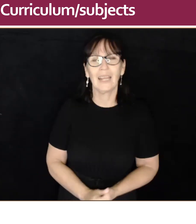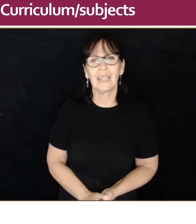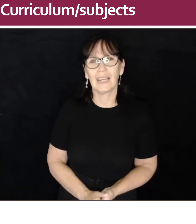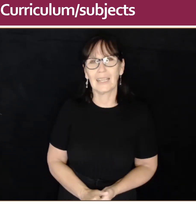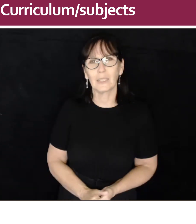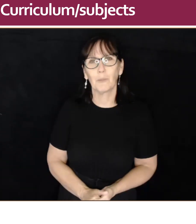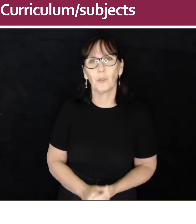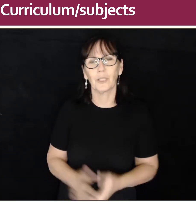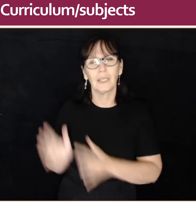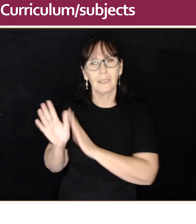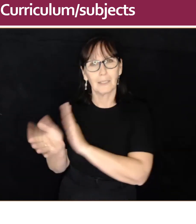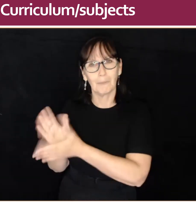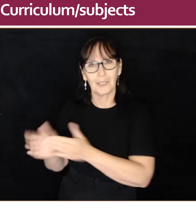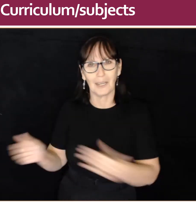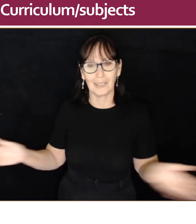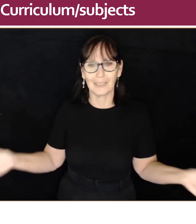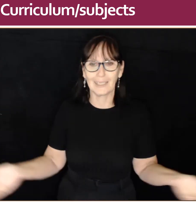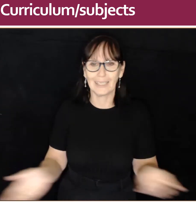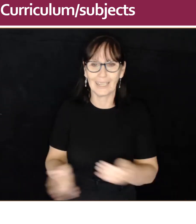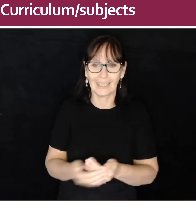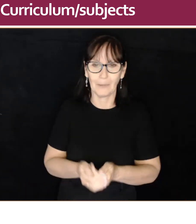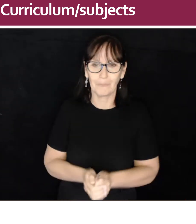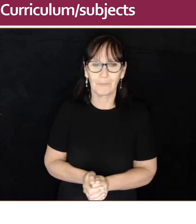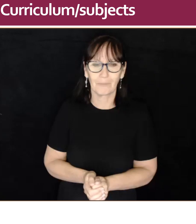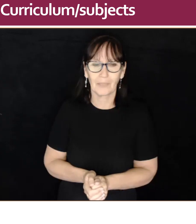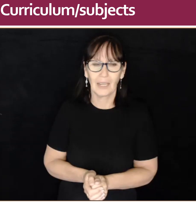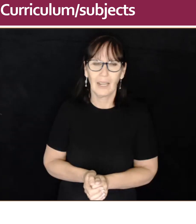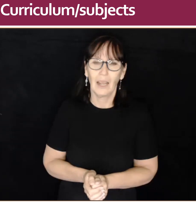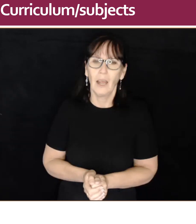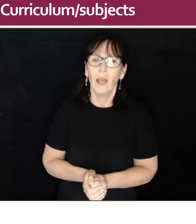Now let's put some signs together.